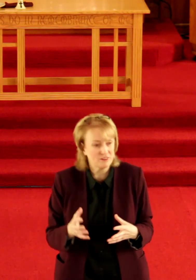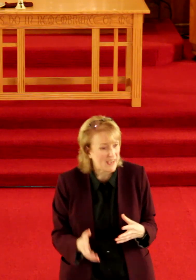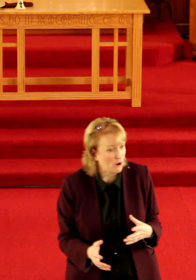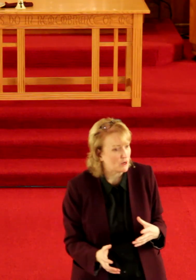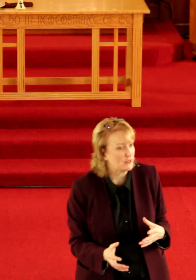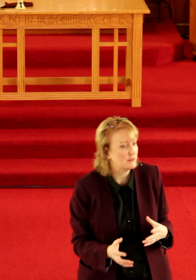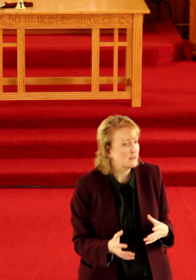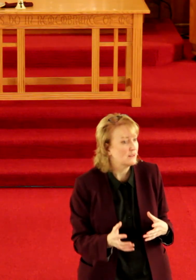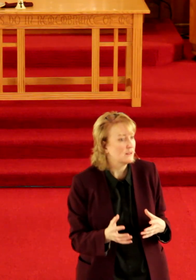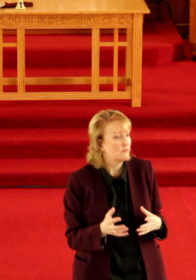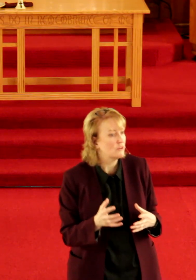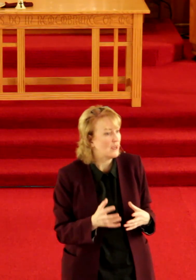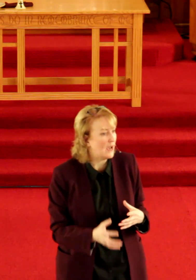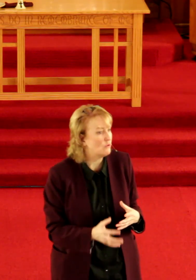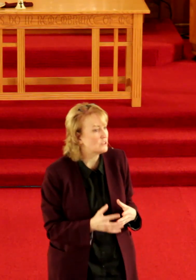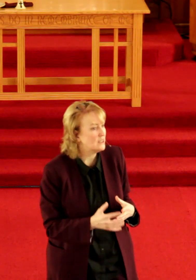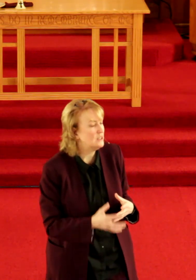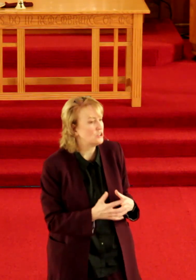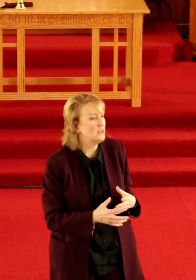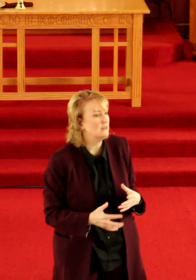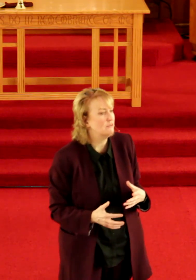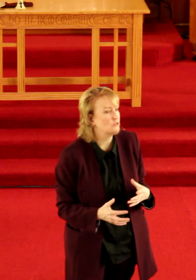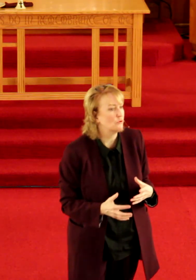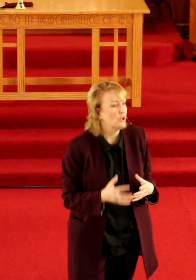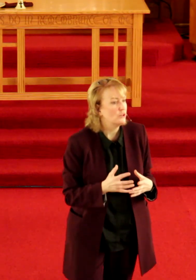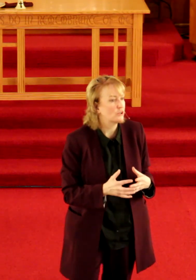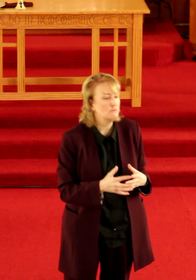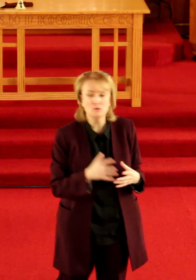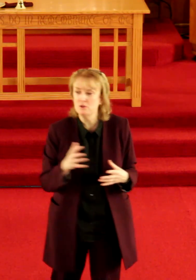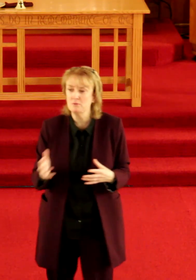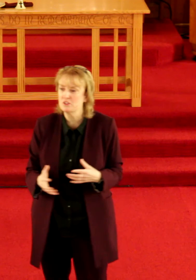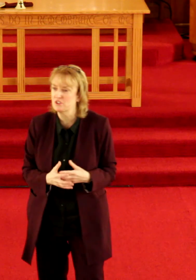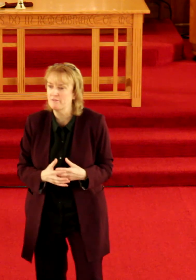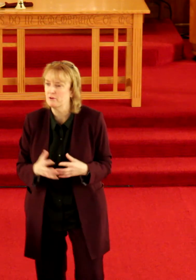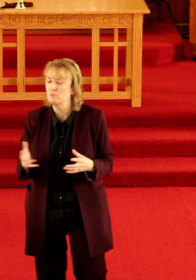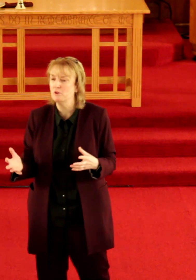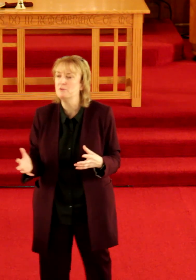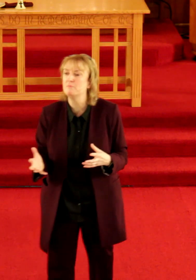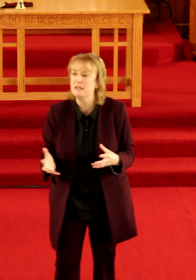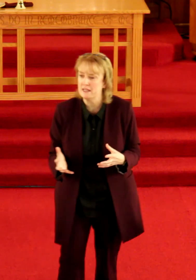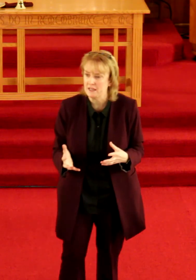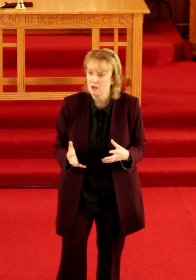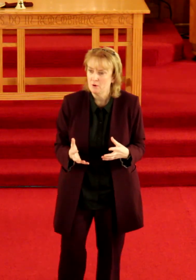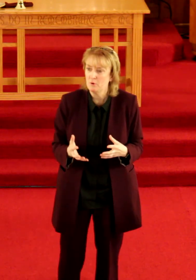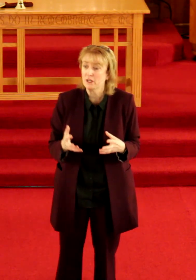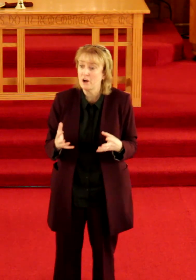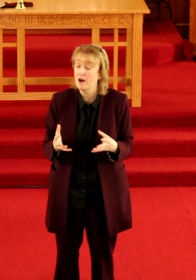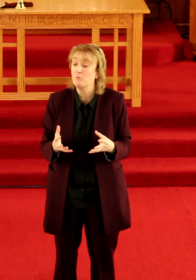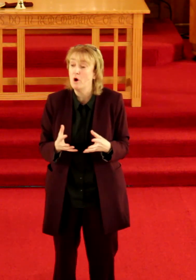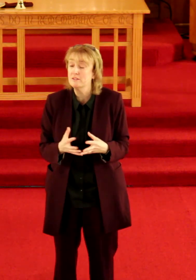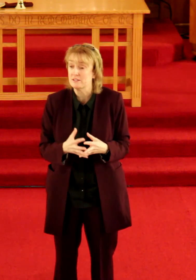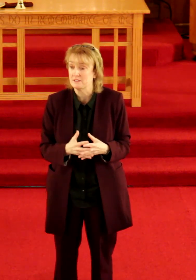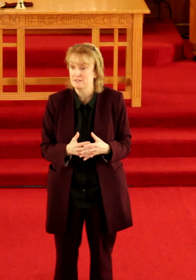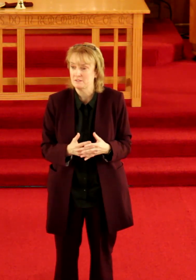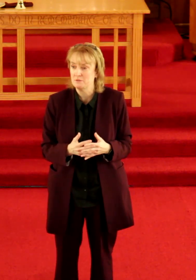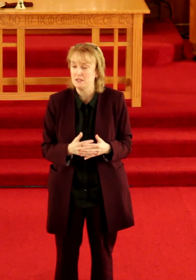without it, without each individual, the community would suffer and wouldn't be what God wants it to be.